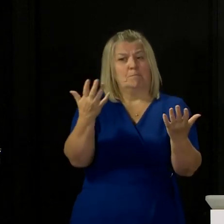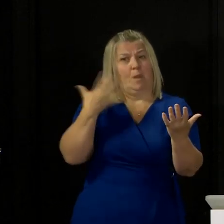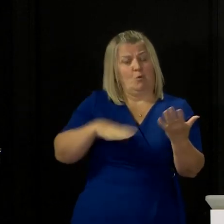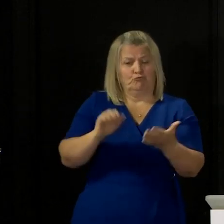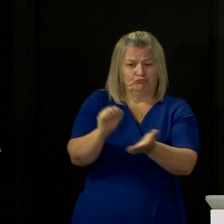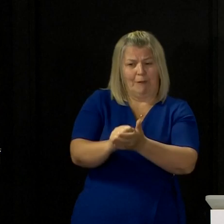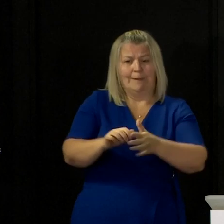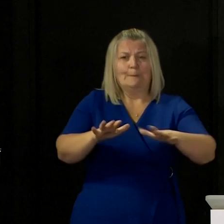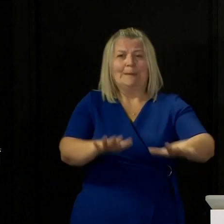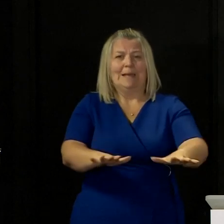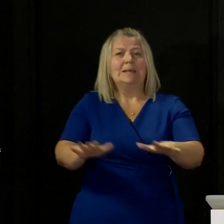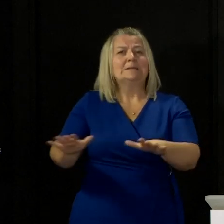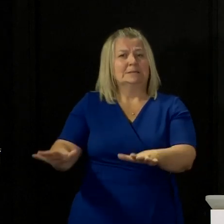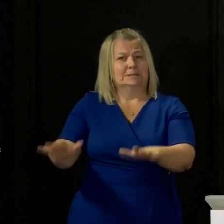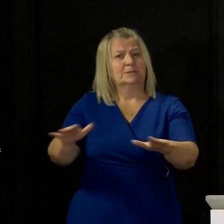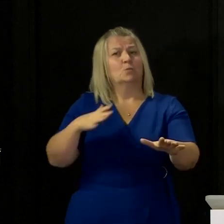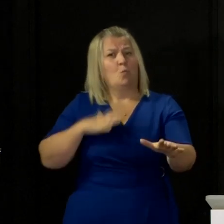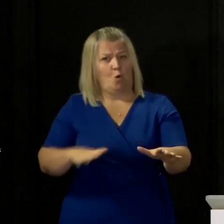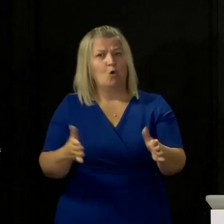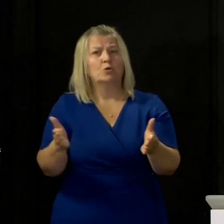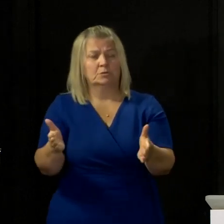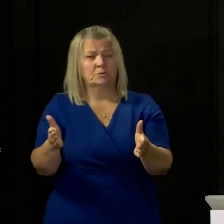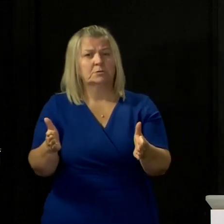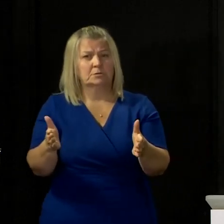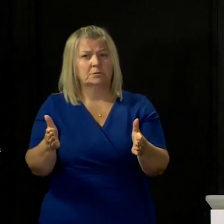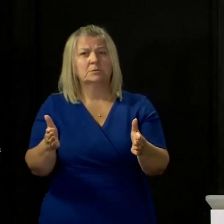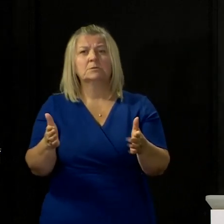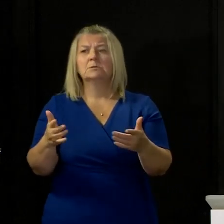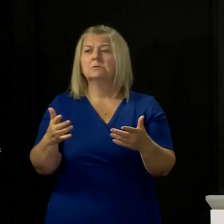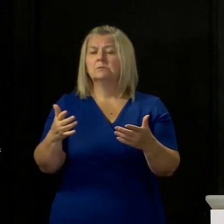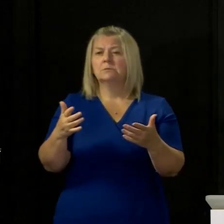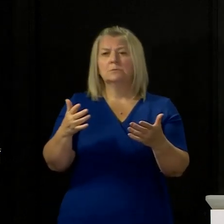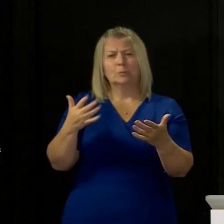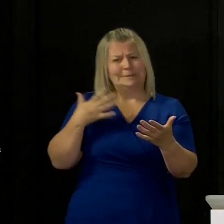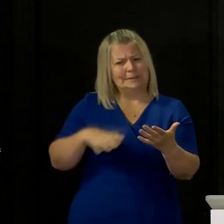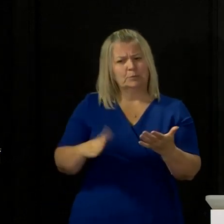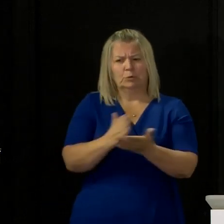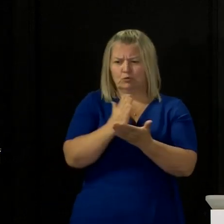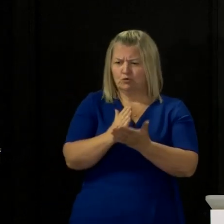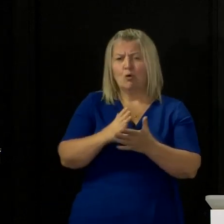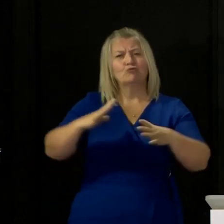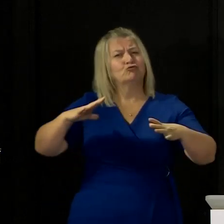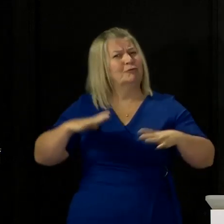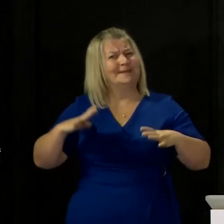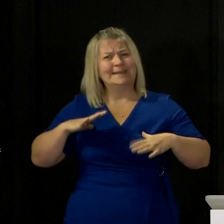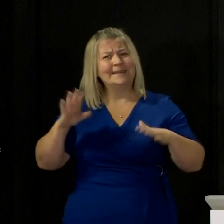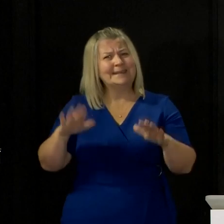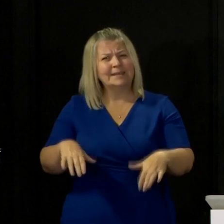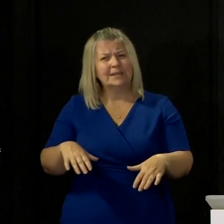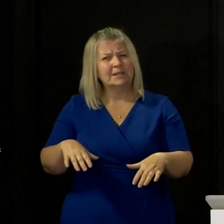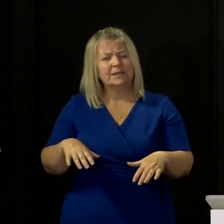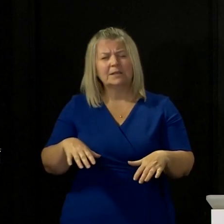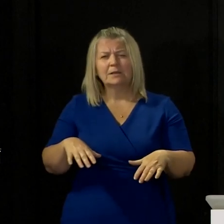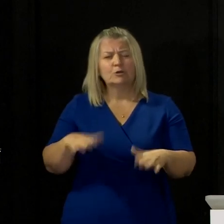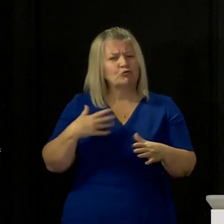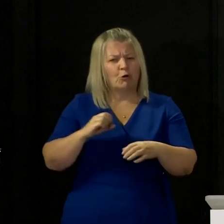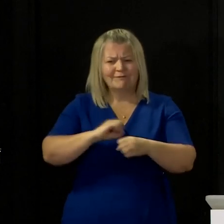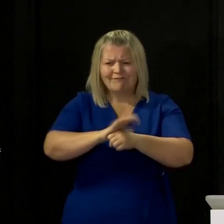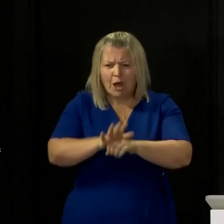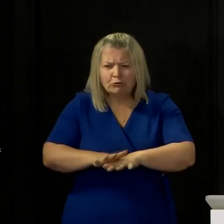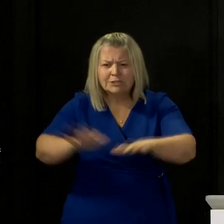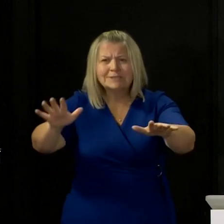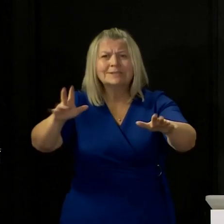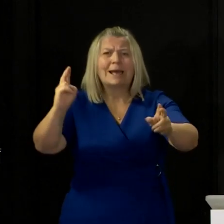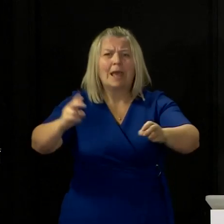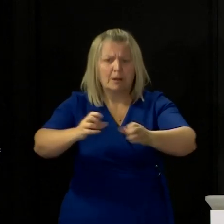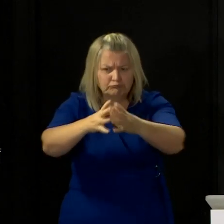every single step we take, making sure that the ground beneath our feet is as solid as possible so that we are not giving this virus a chance to run